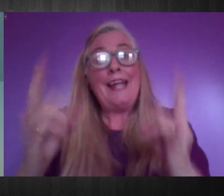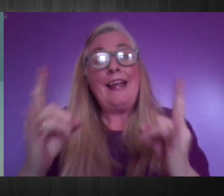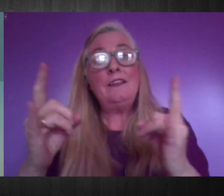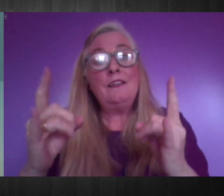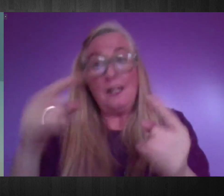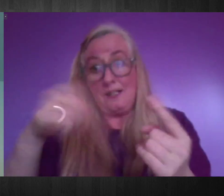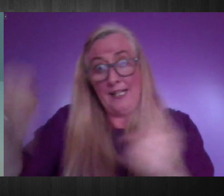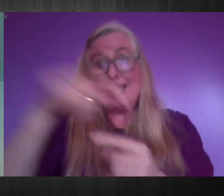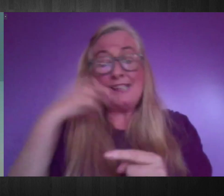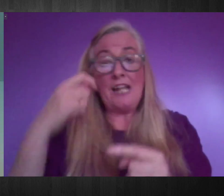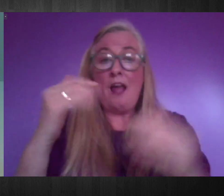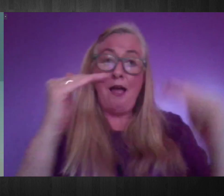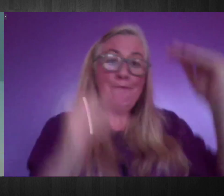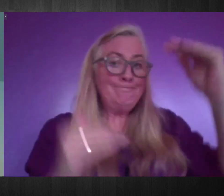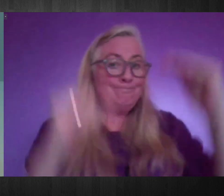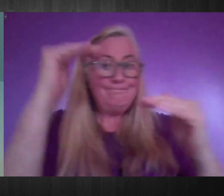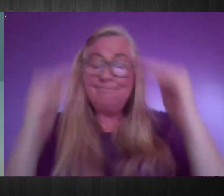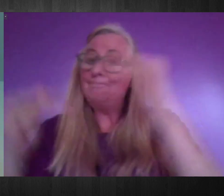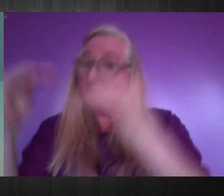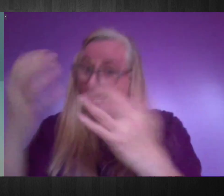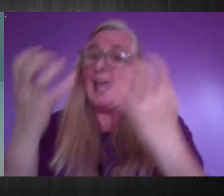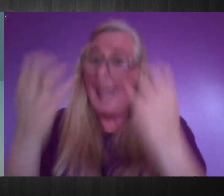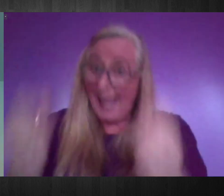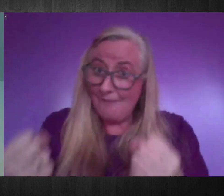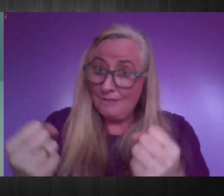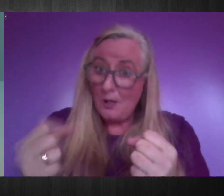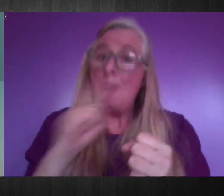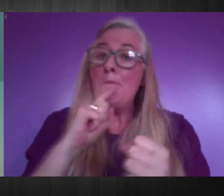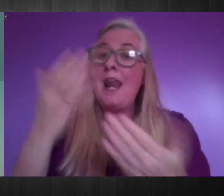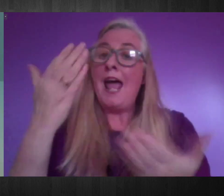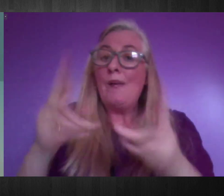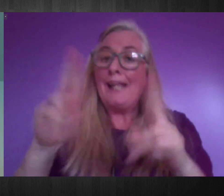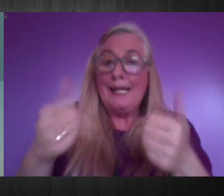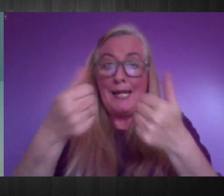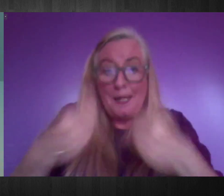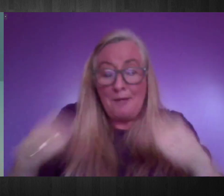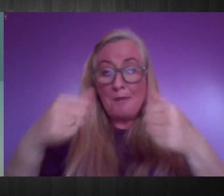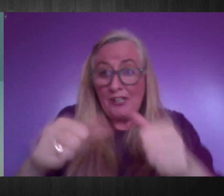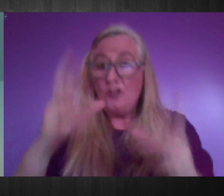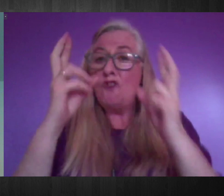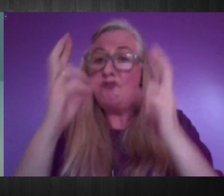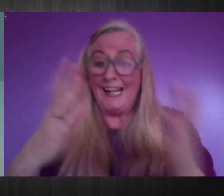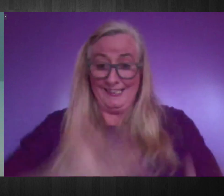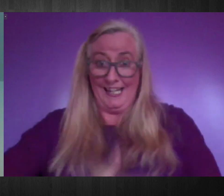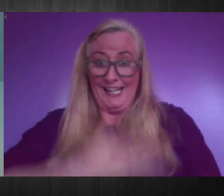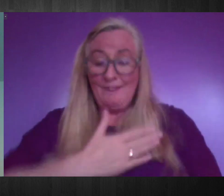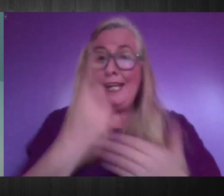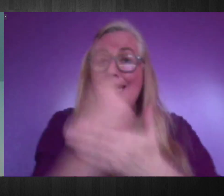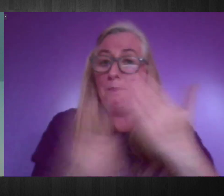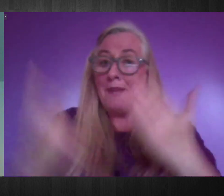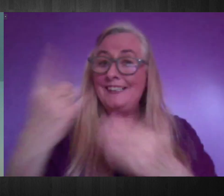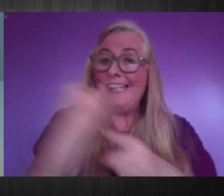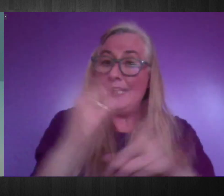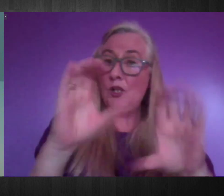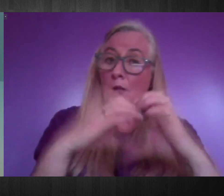inadequacies of institutional settings and the corresponding need to implement fully the right to live independently in the community with adequate